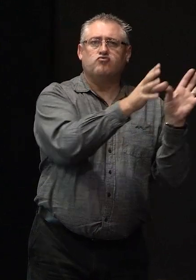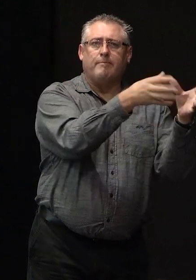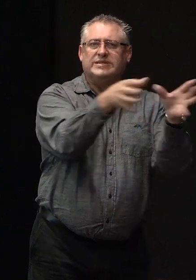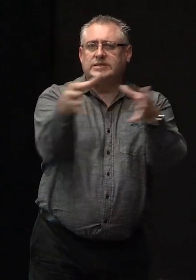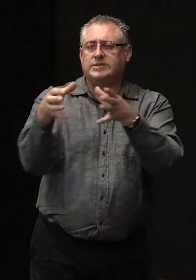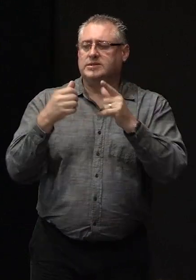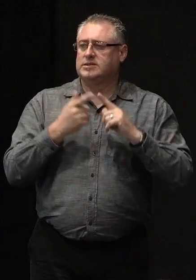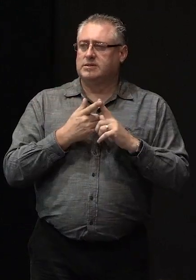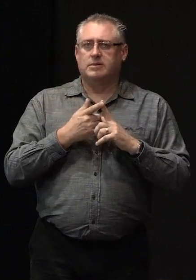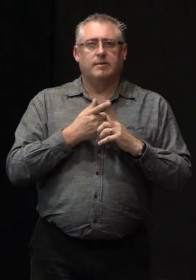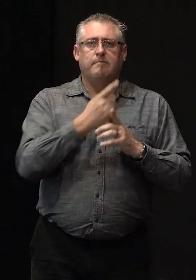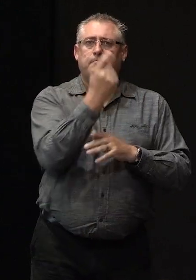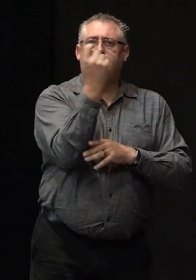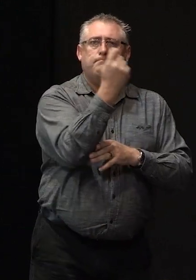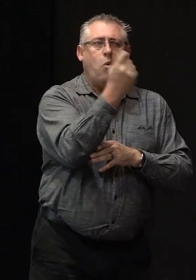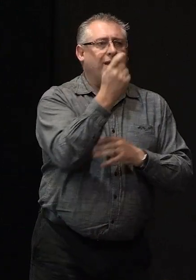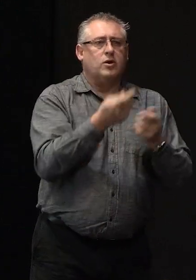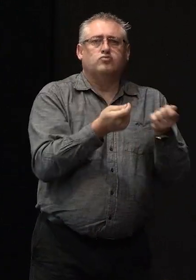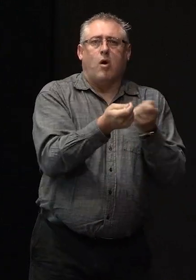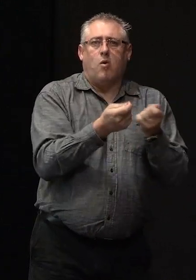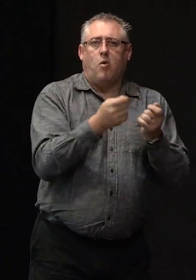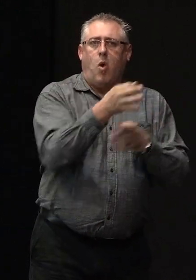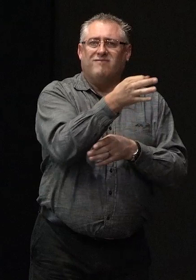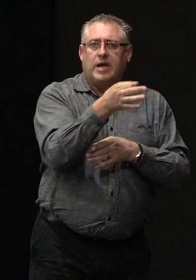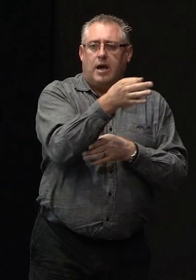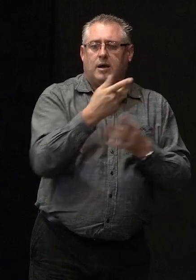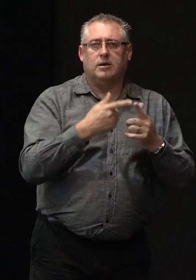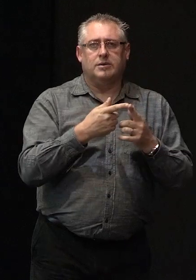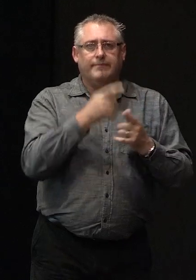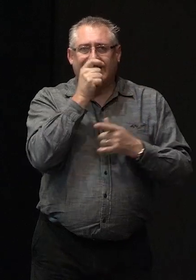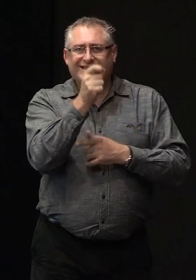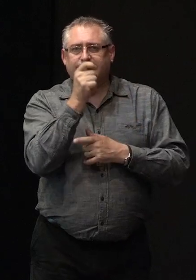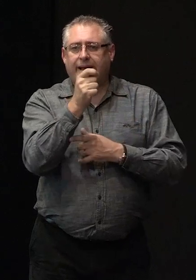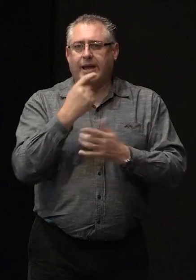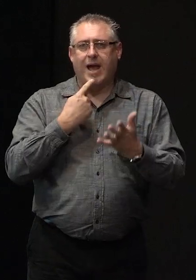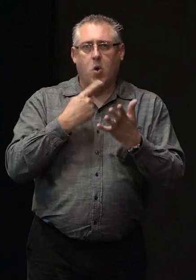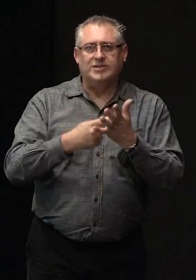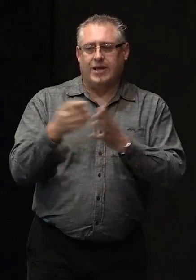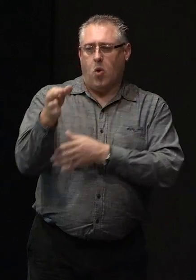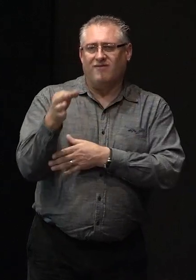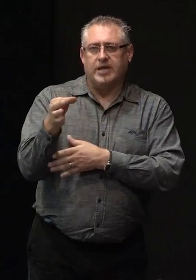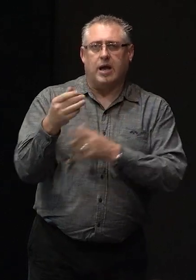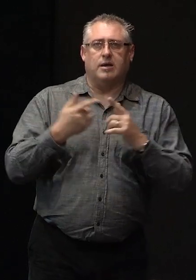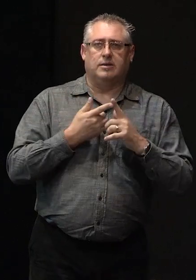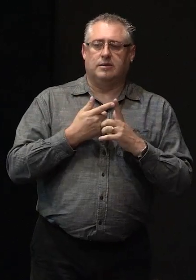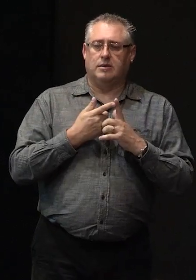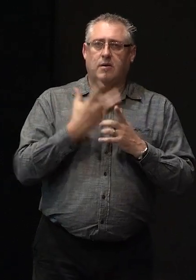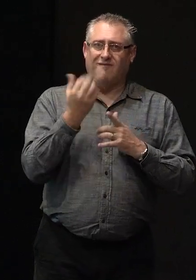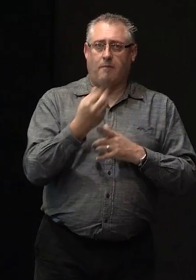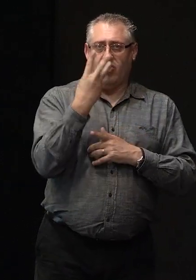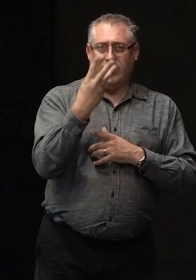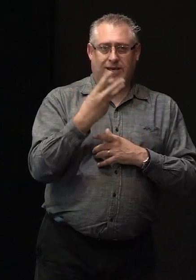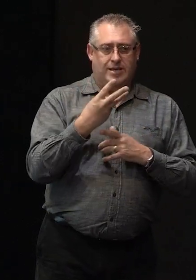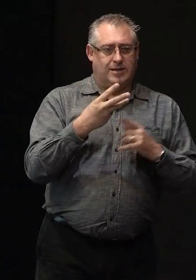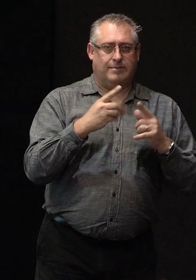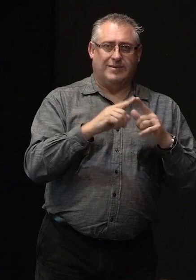building control officers both inspectors and consenting officers from the three Canterbury